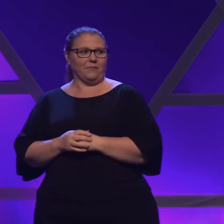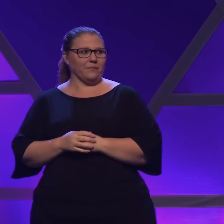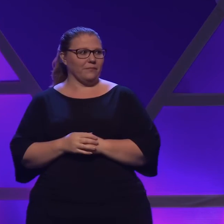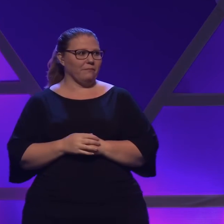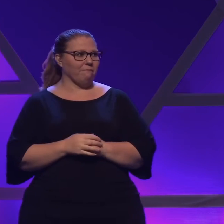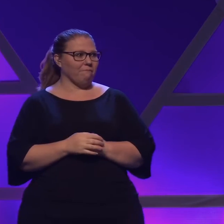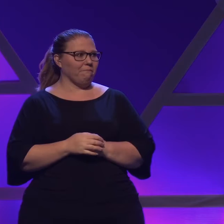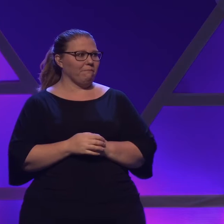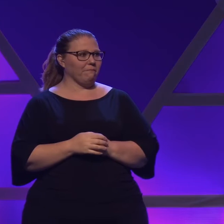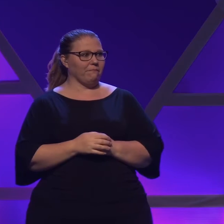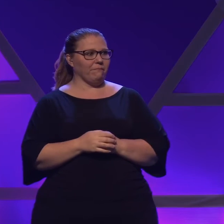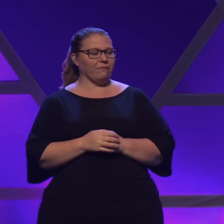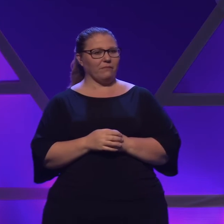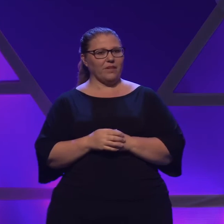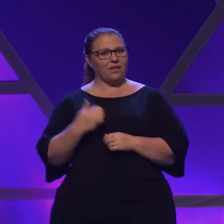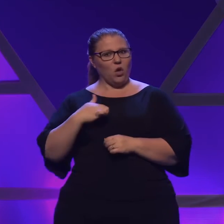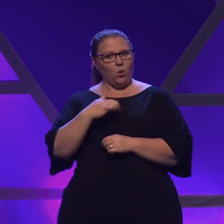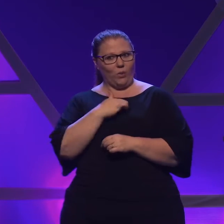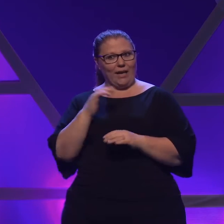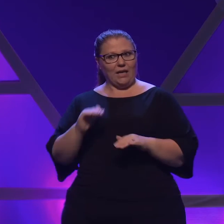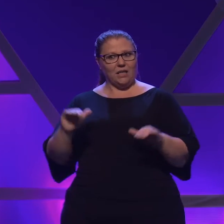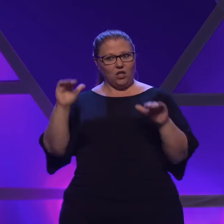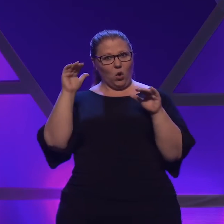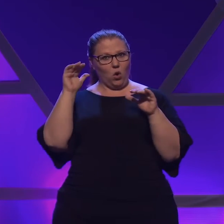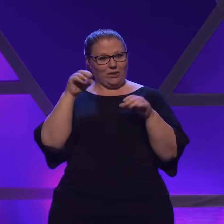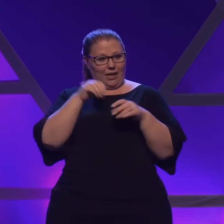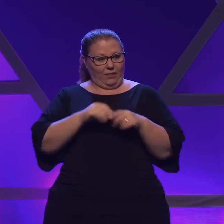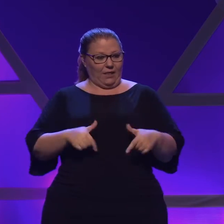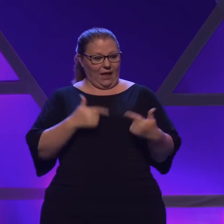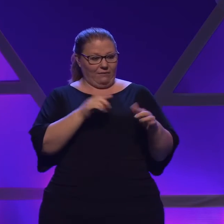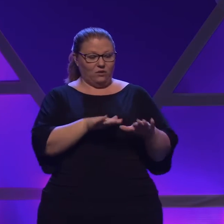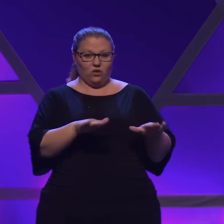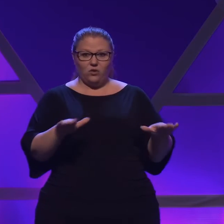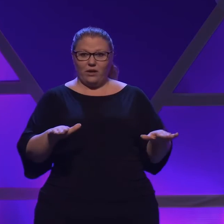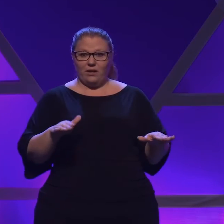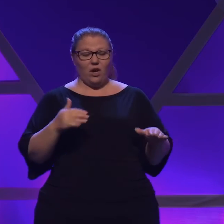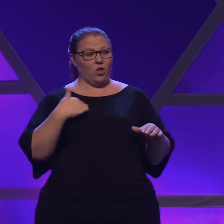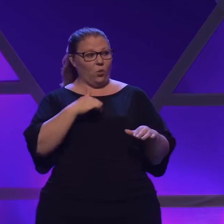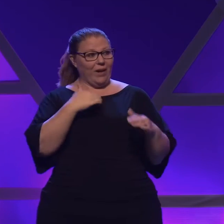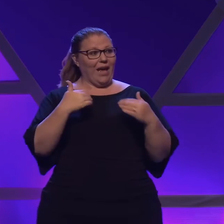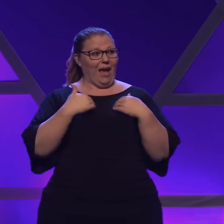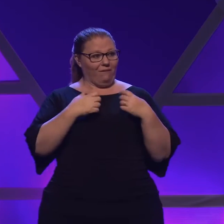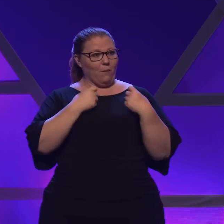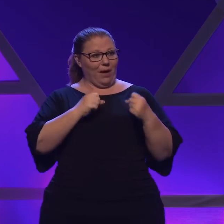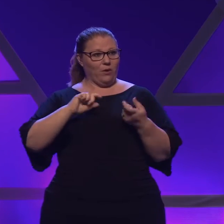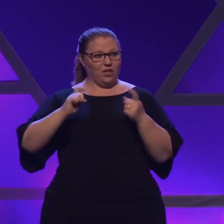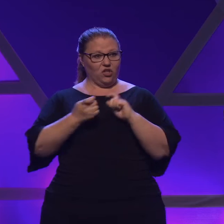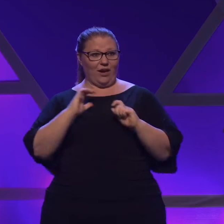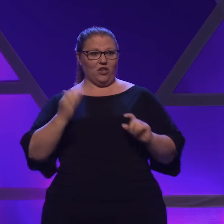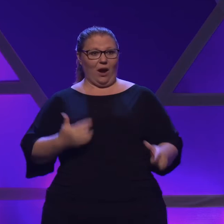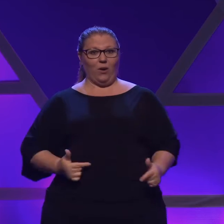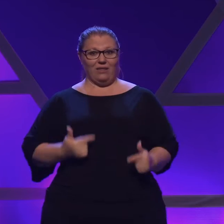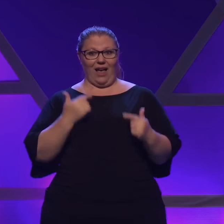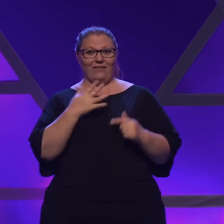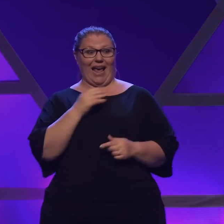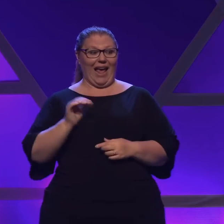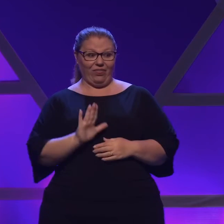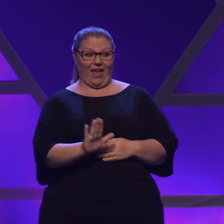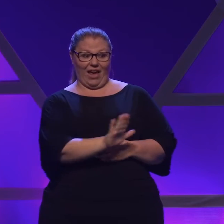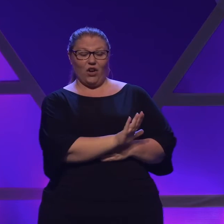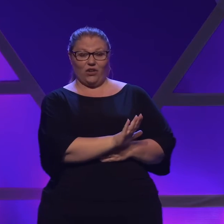So we as adults in children's lives have the power to change our lives and theirs.